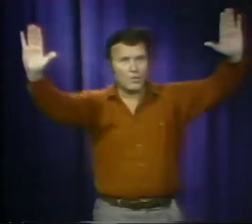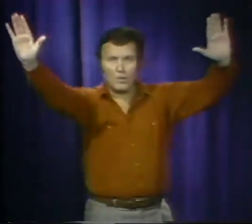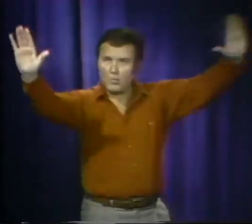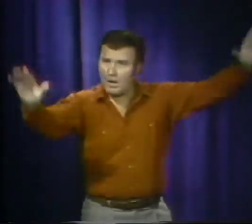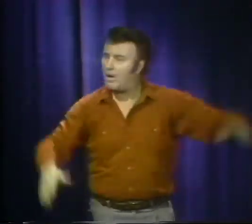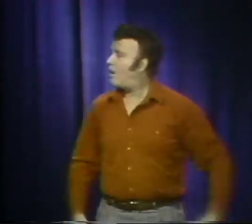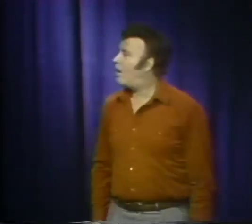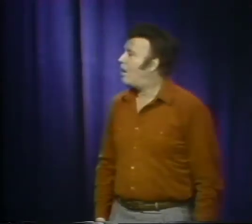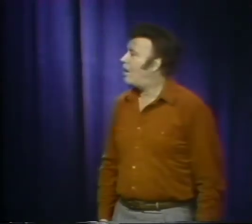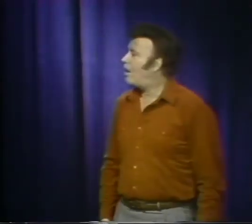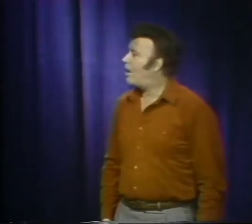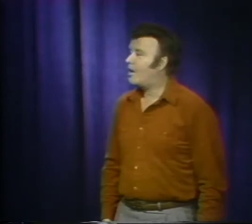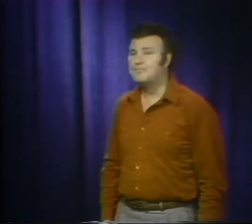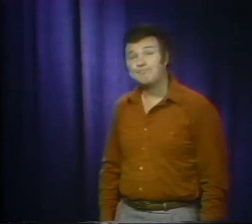Hold it, hold it, hold I told the audience.